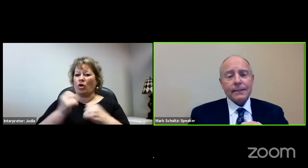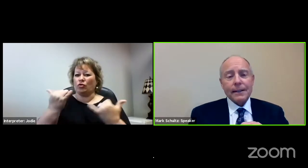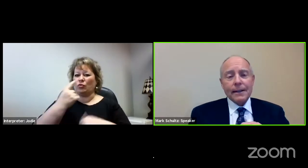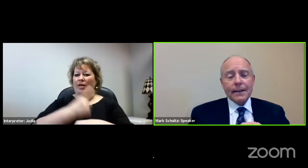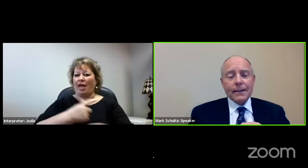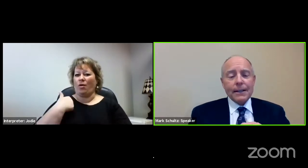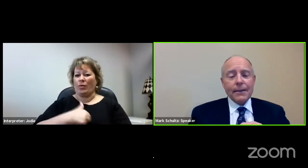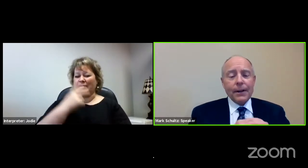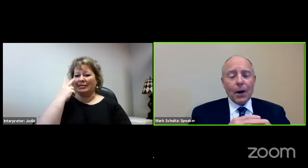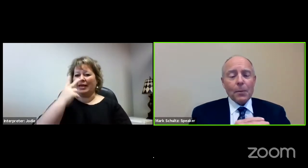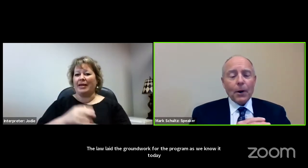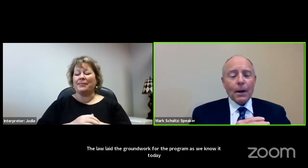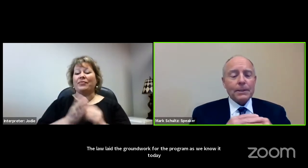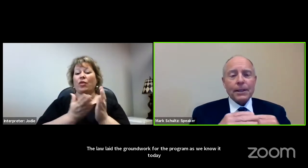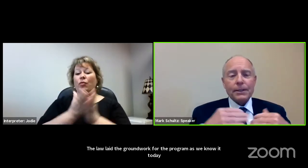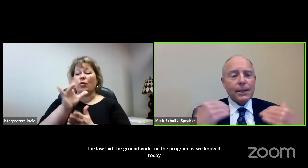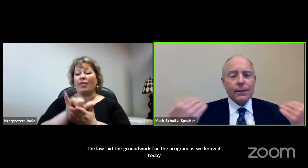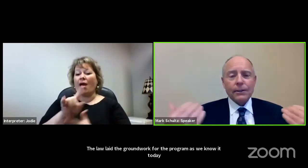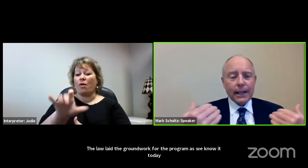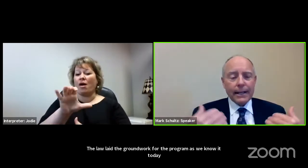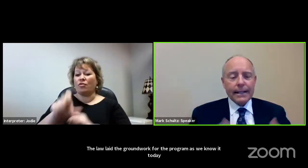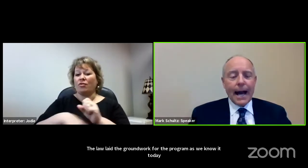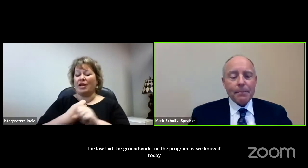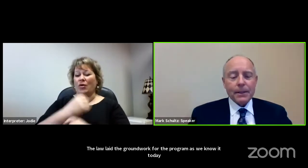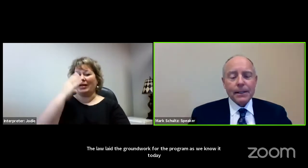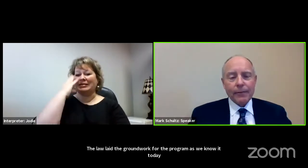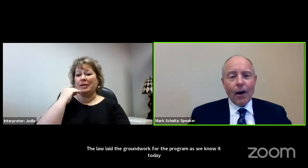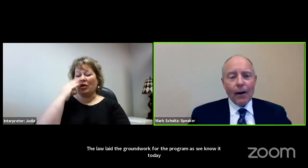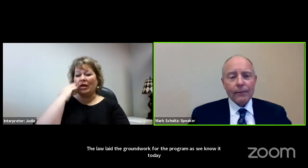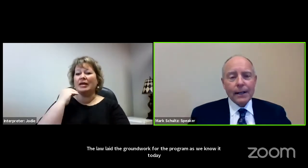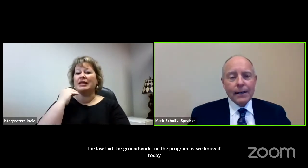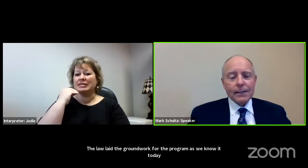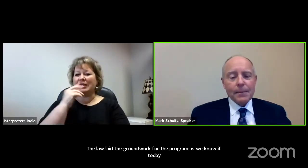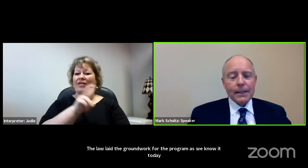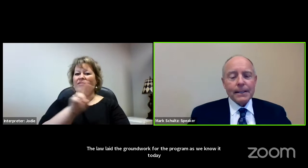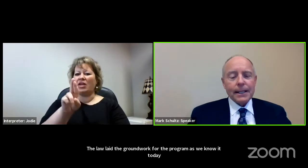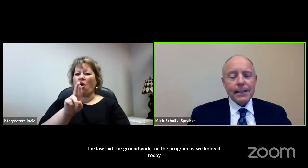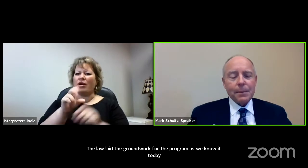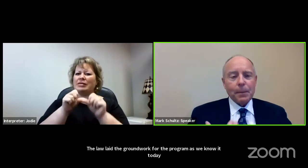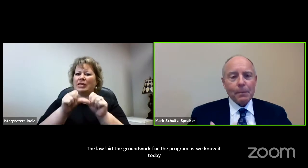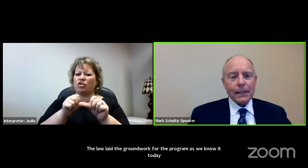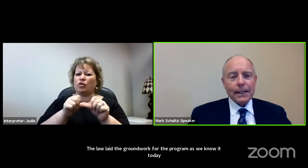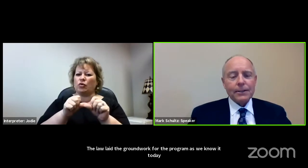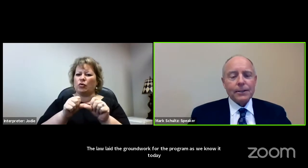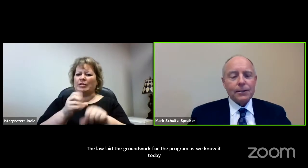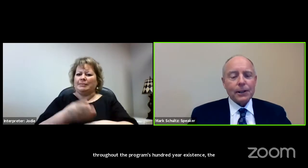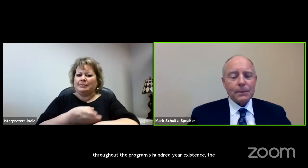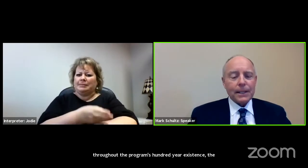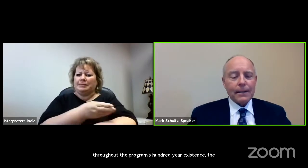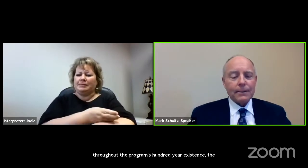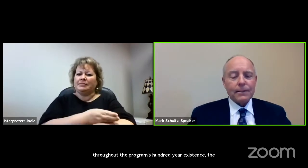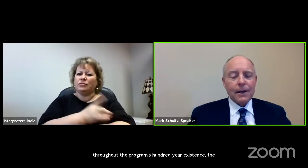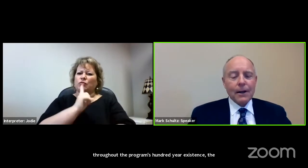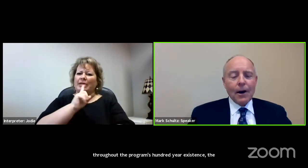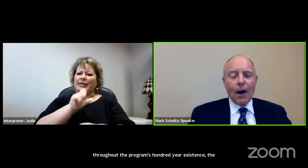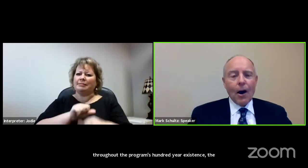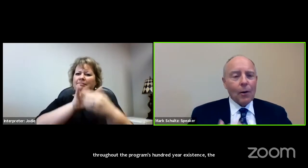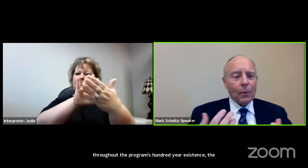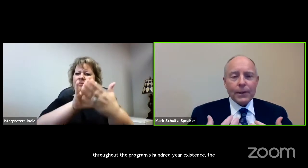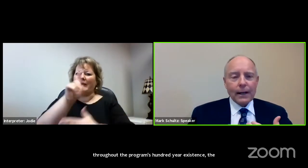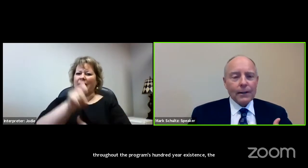existence the VR program has continually adapted and evolved to meet the changing public needs and circumstances,